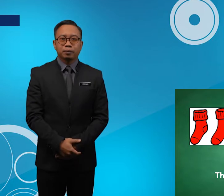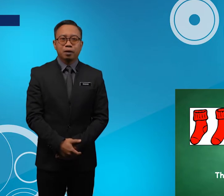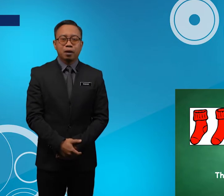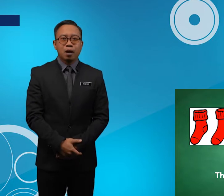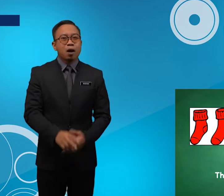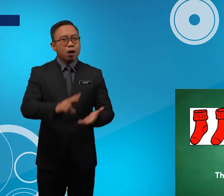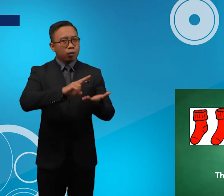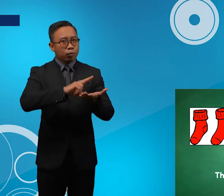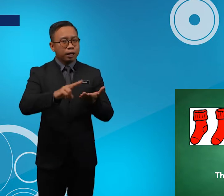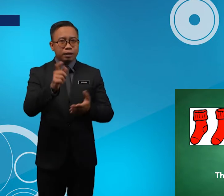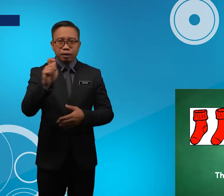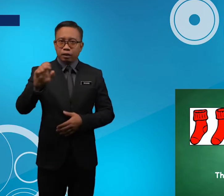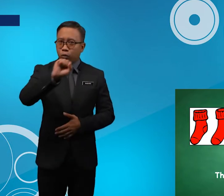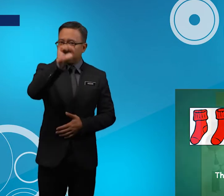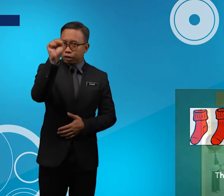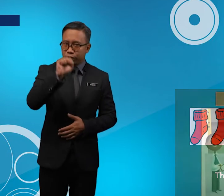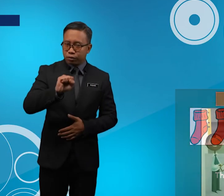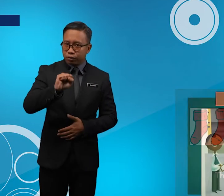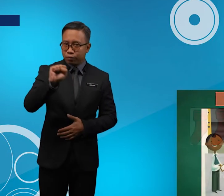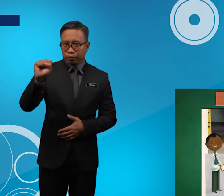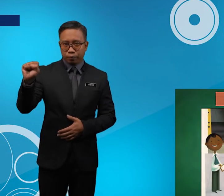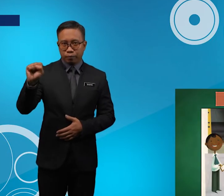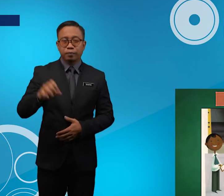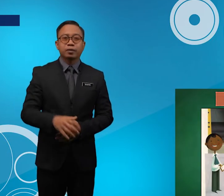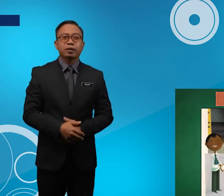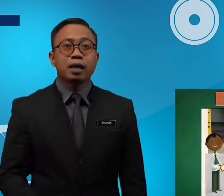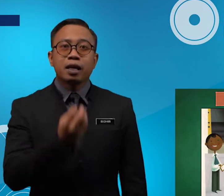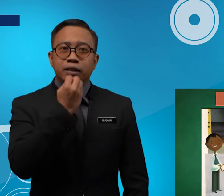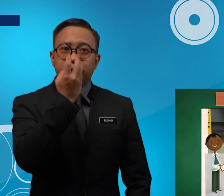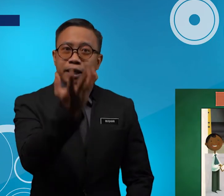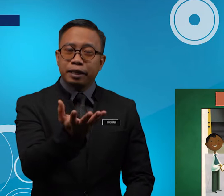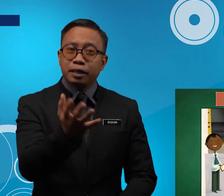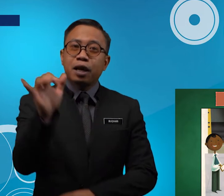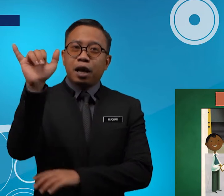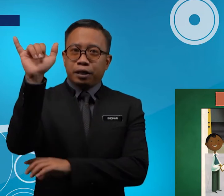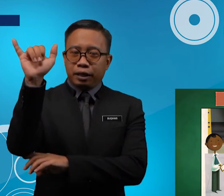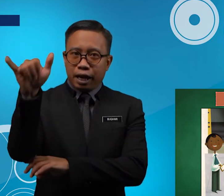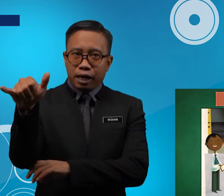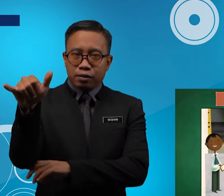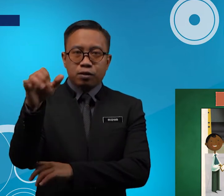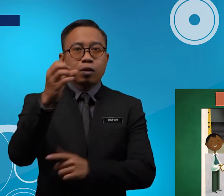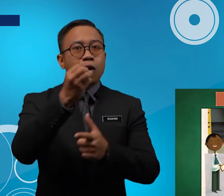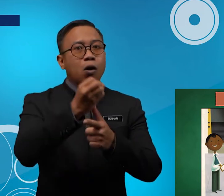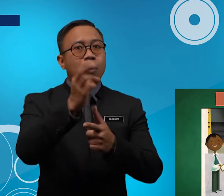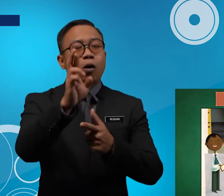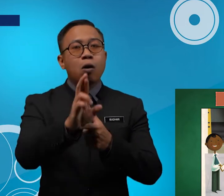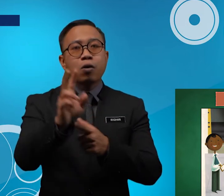Read The Questions Stay Yes Or